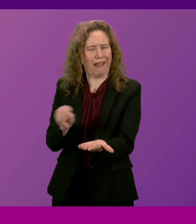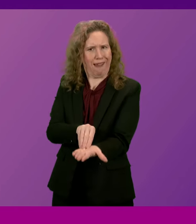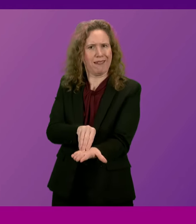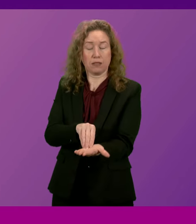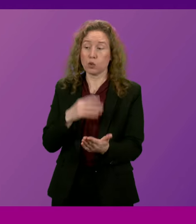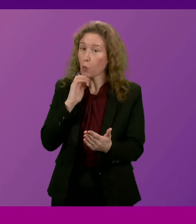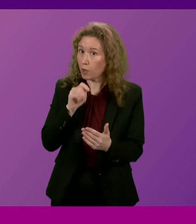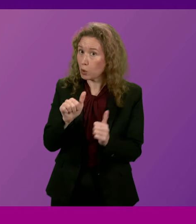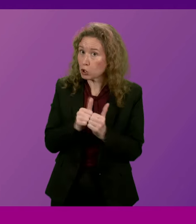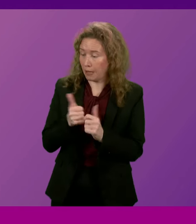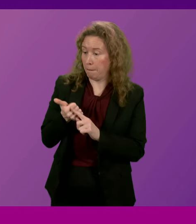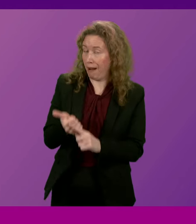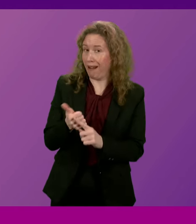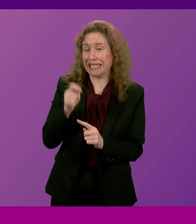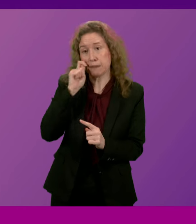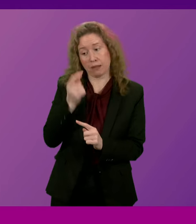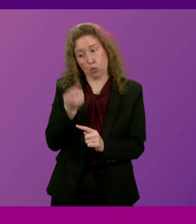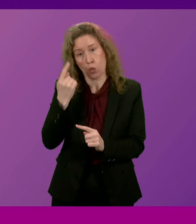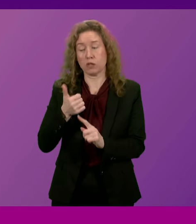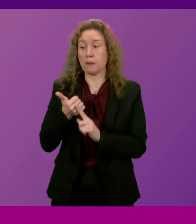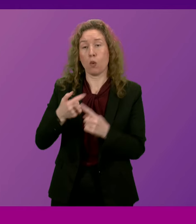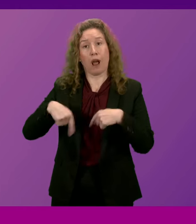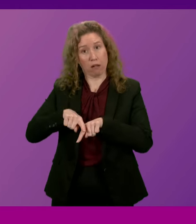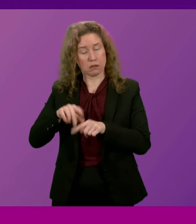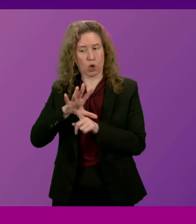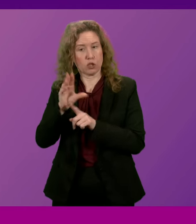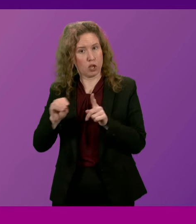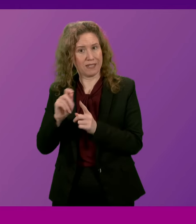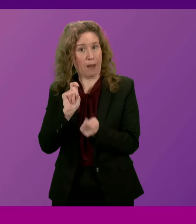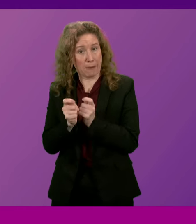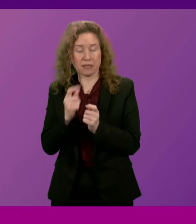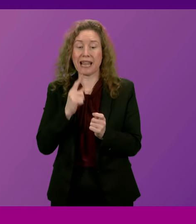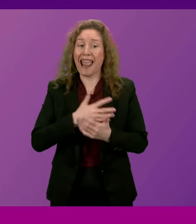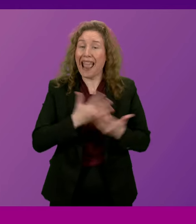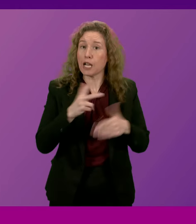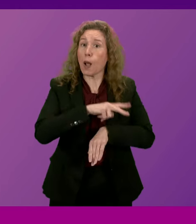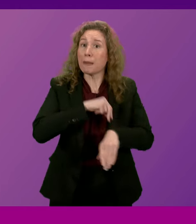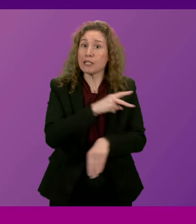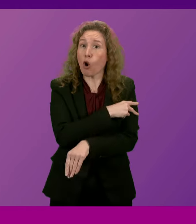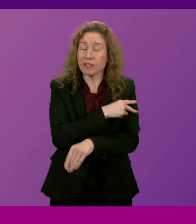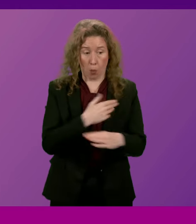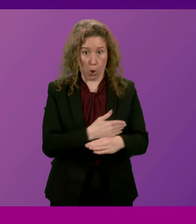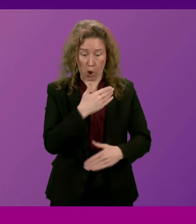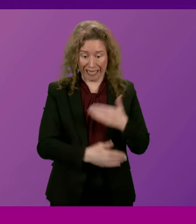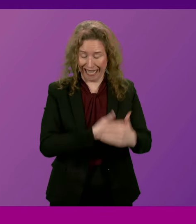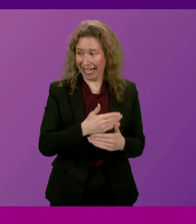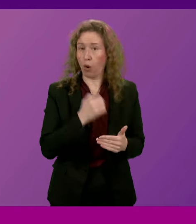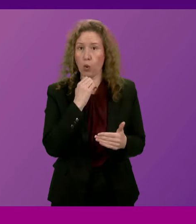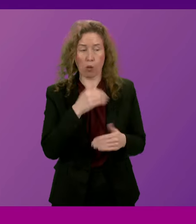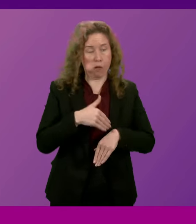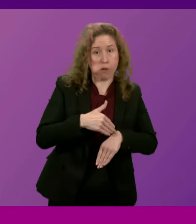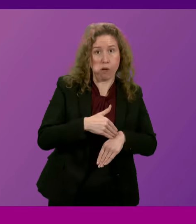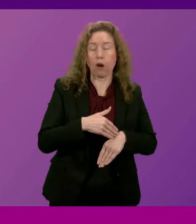inspectors calls and support our Scottish Conservative amendment to ensure that any police officers who abuse their position are held to account?